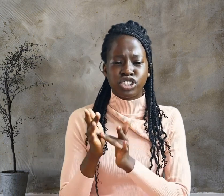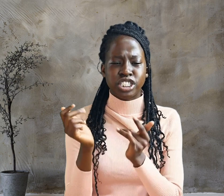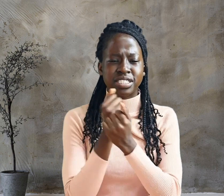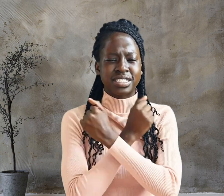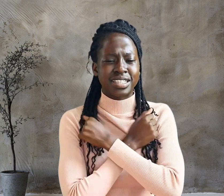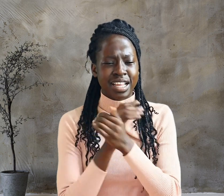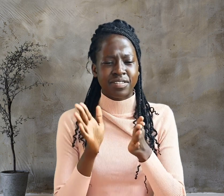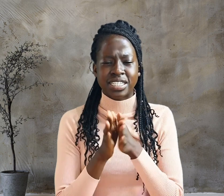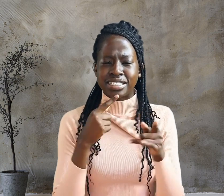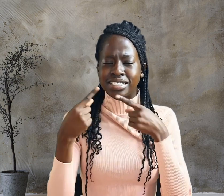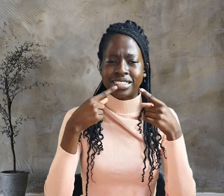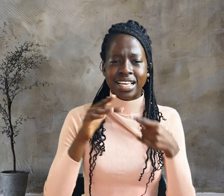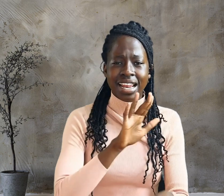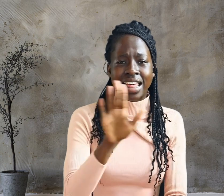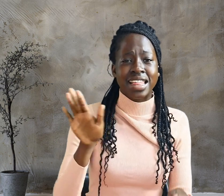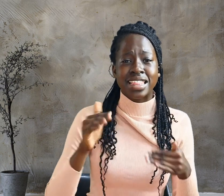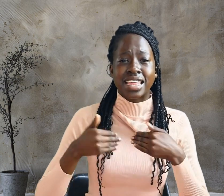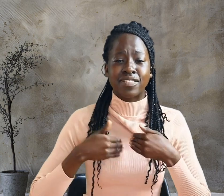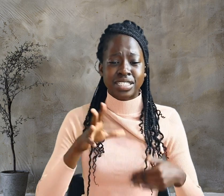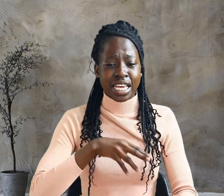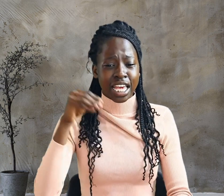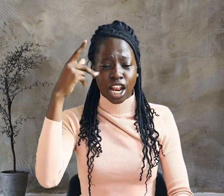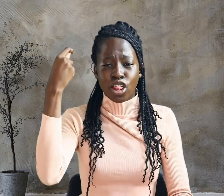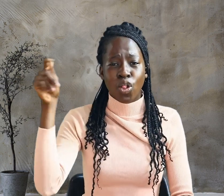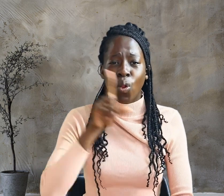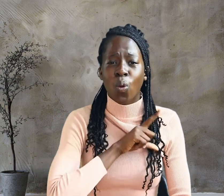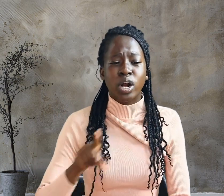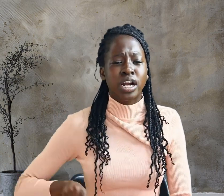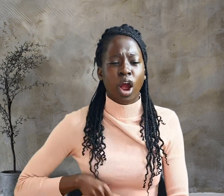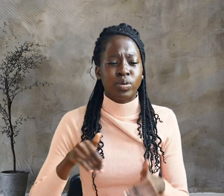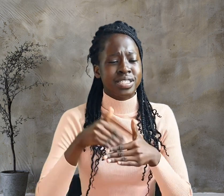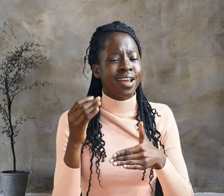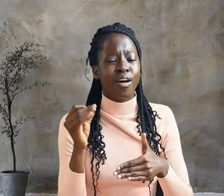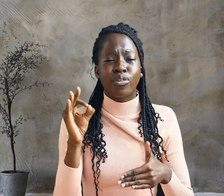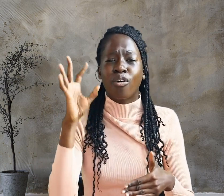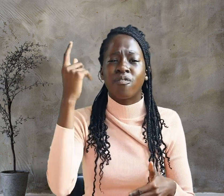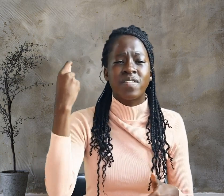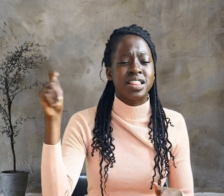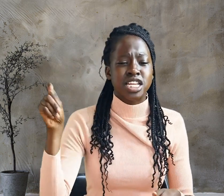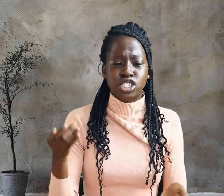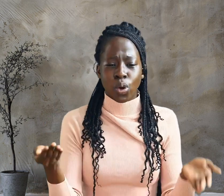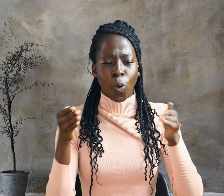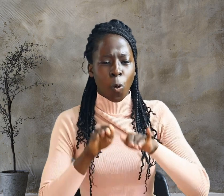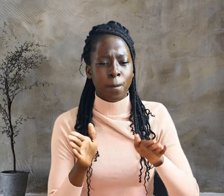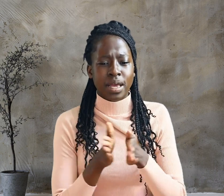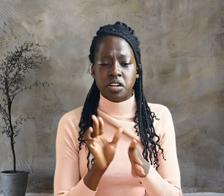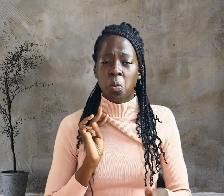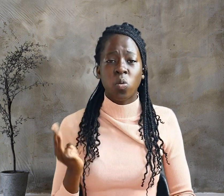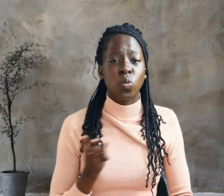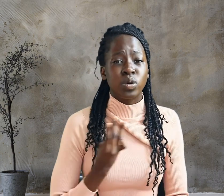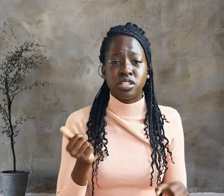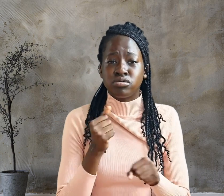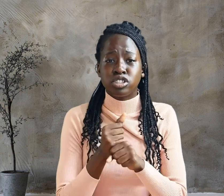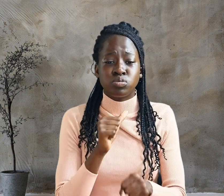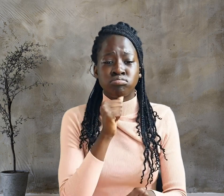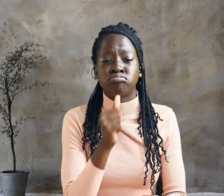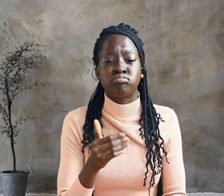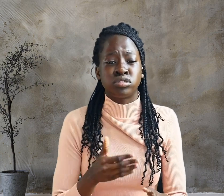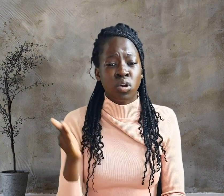said, They have taken the Lord out of the tomb, and we don't know where they have put